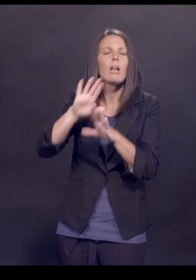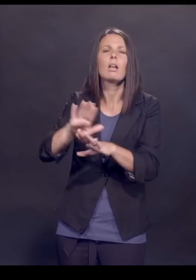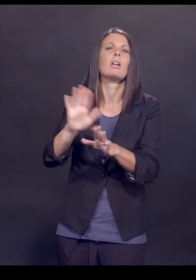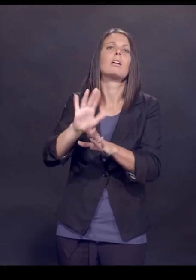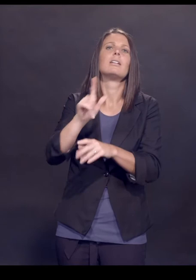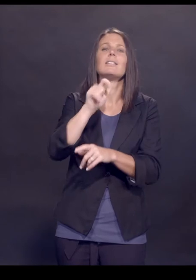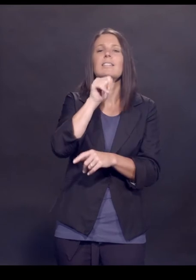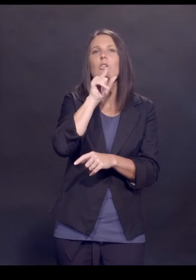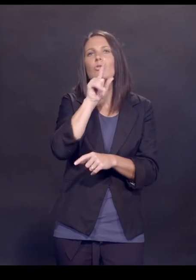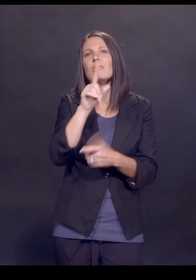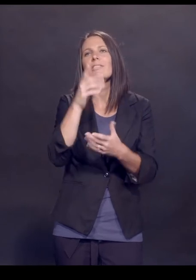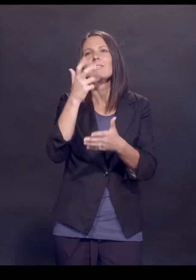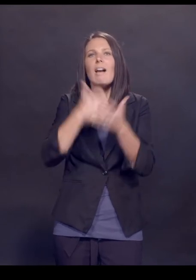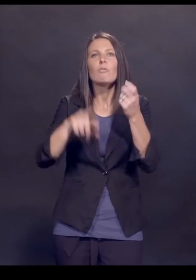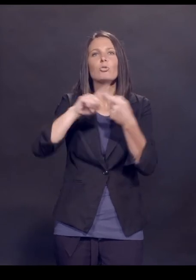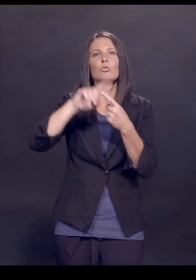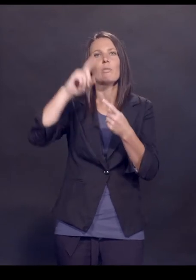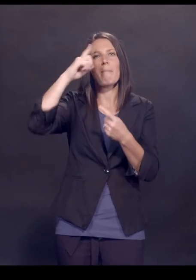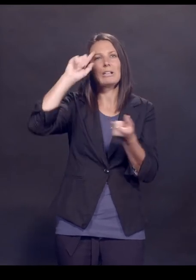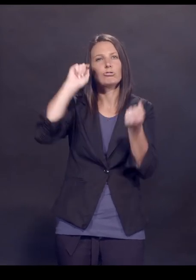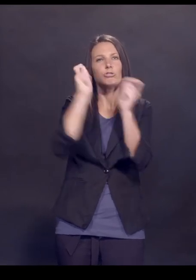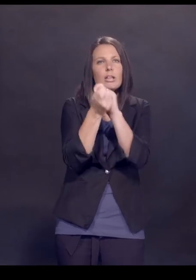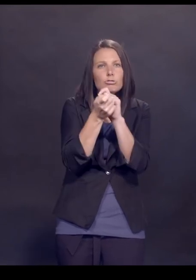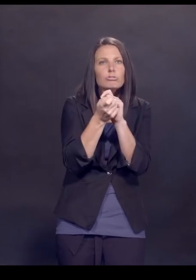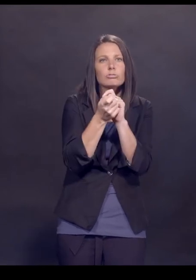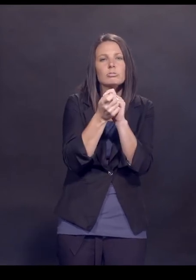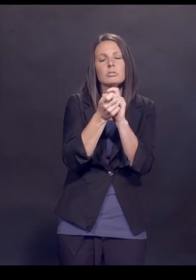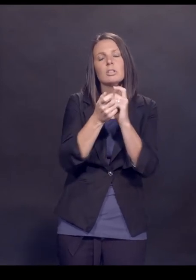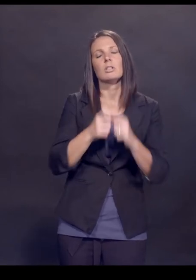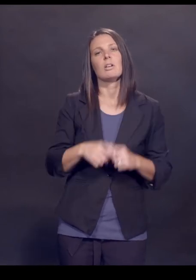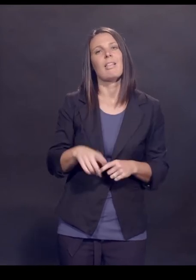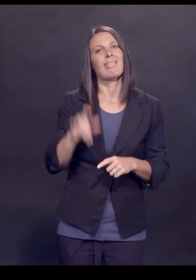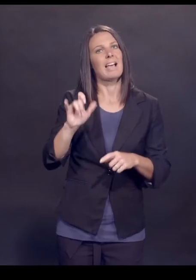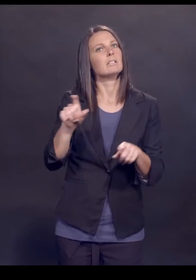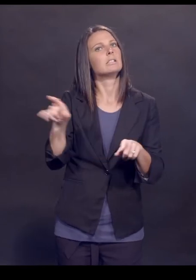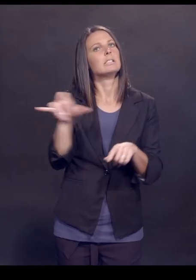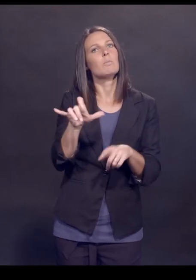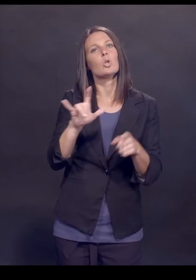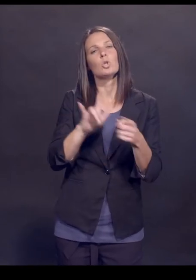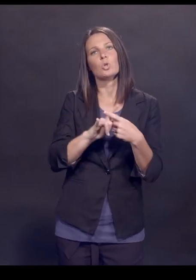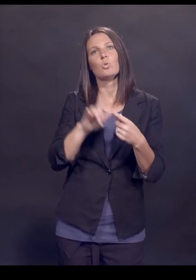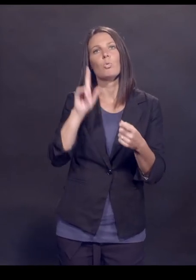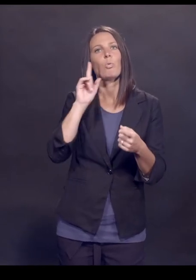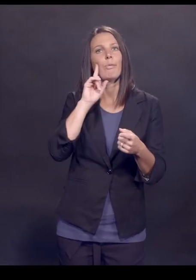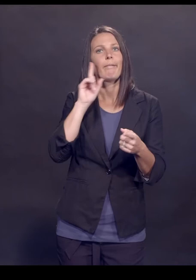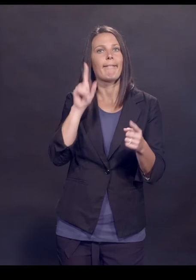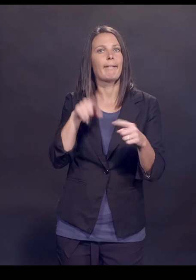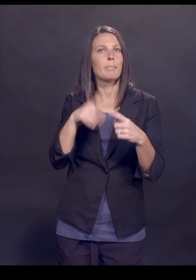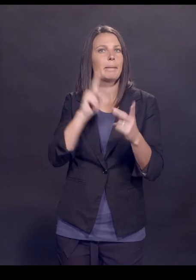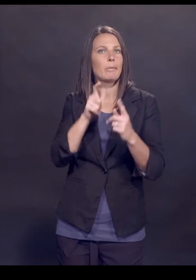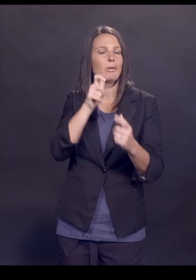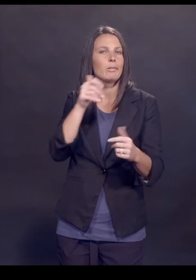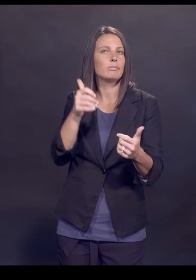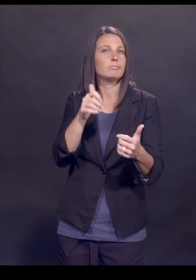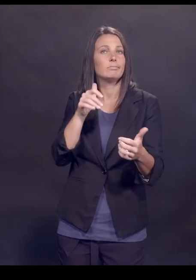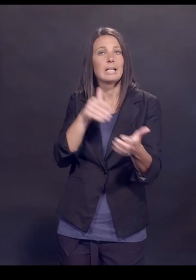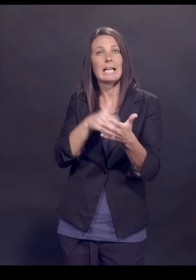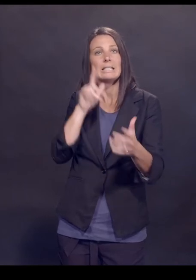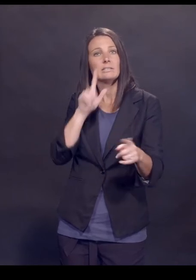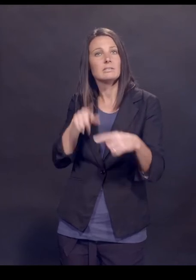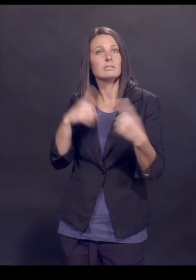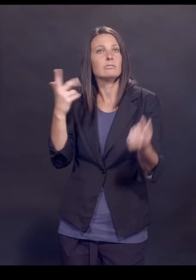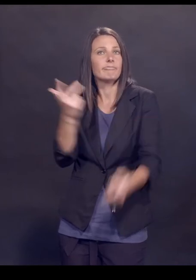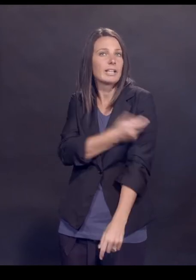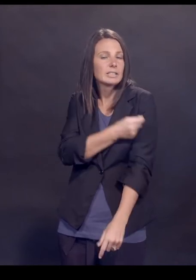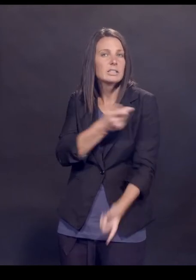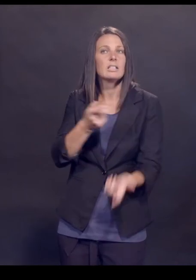things. It's just hard to un-ring the bell. And it's very, very frustrating. And that's how the anti-vaccine groups work. They just throw stuff out there. They